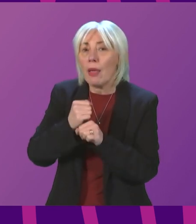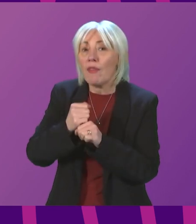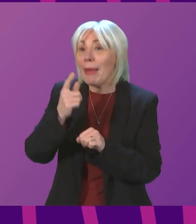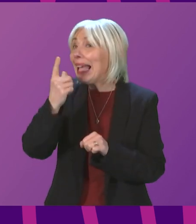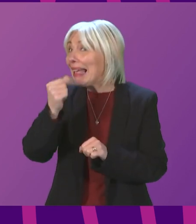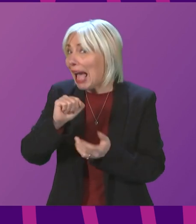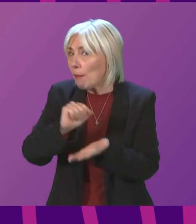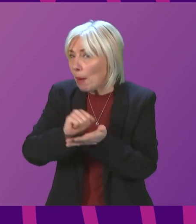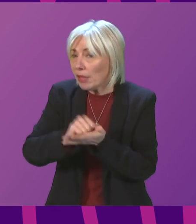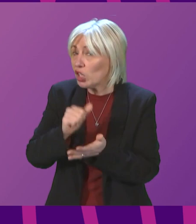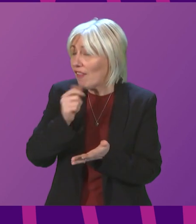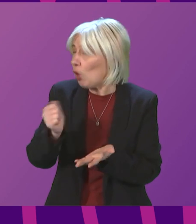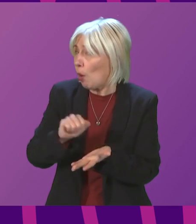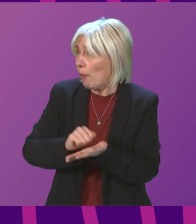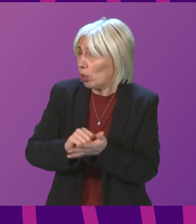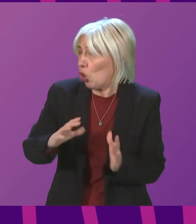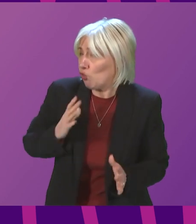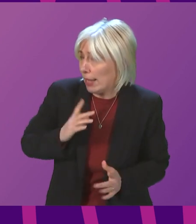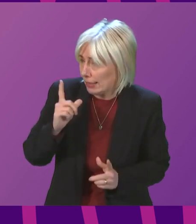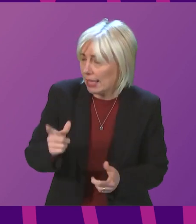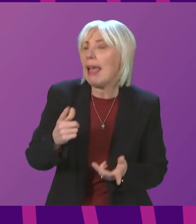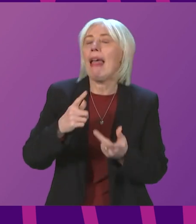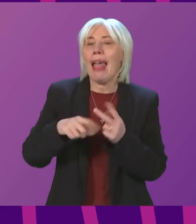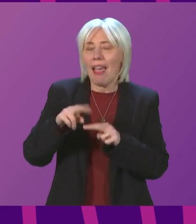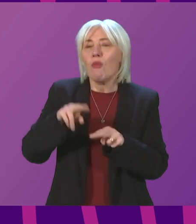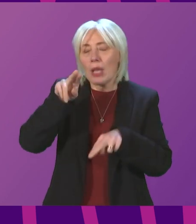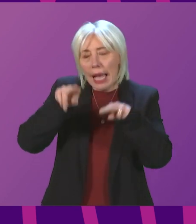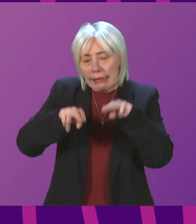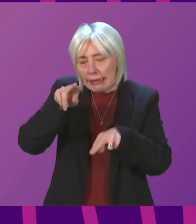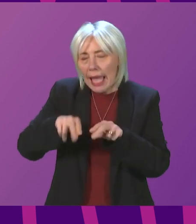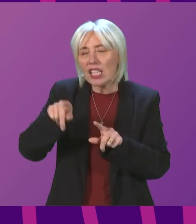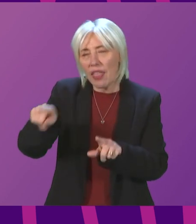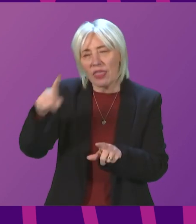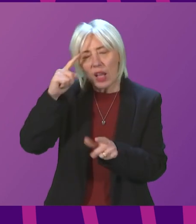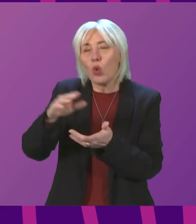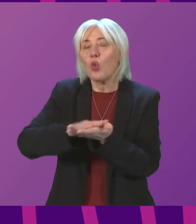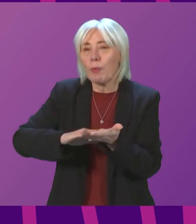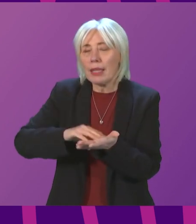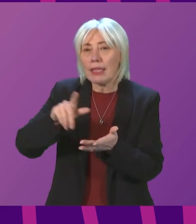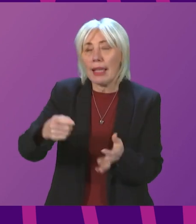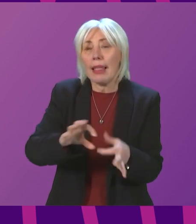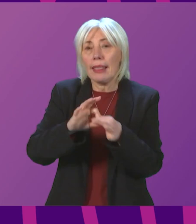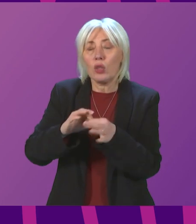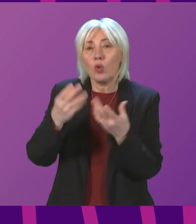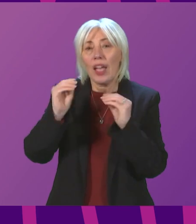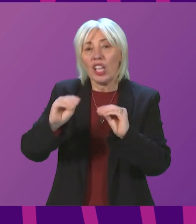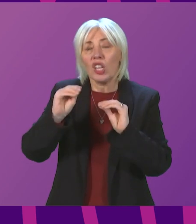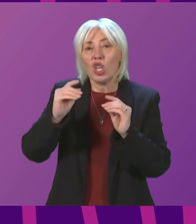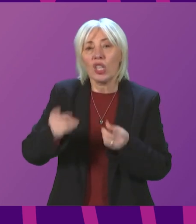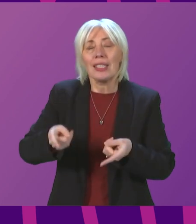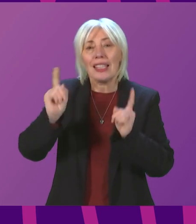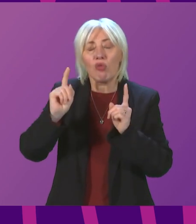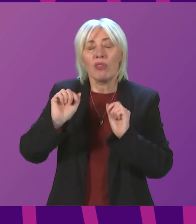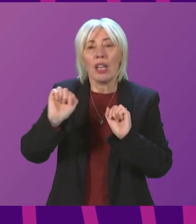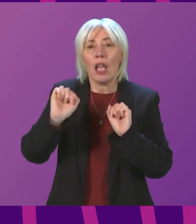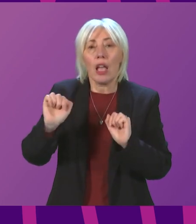already published. We do assess, and I think this is what he is referring to in terms of the Education Secretary's comments, that